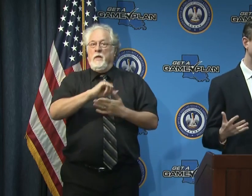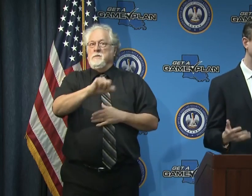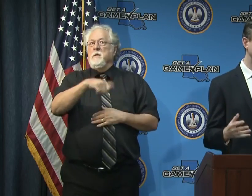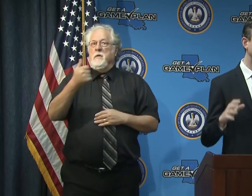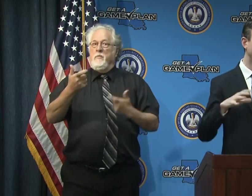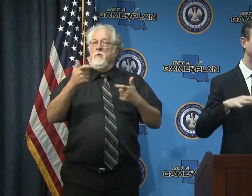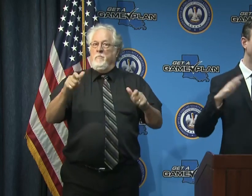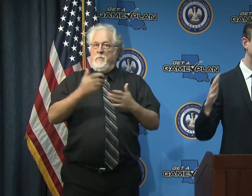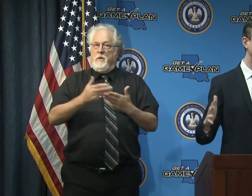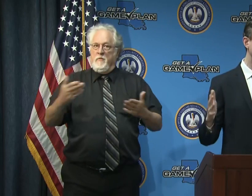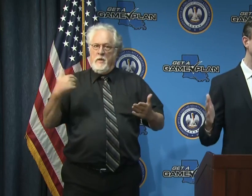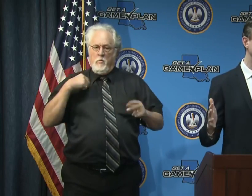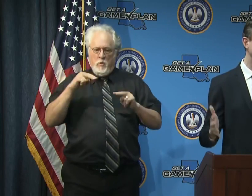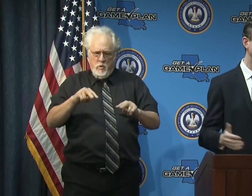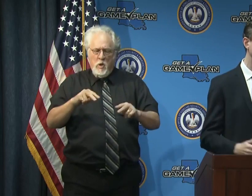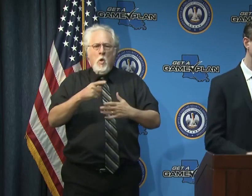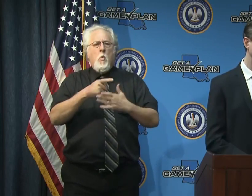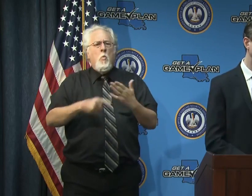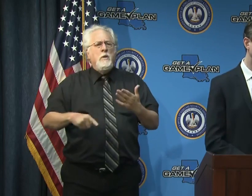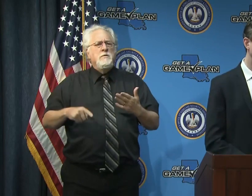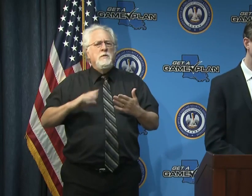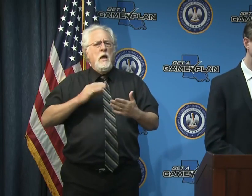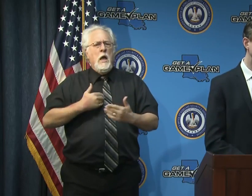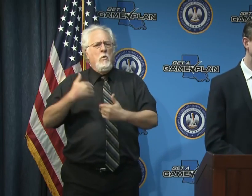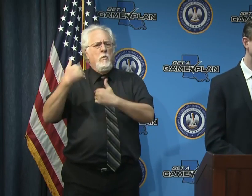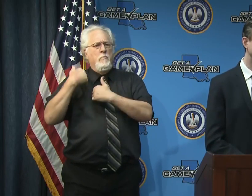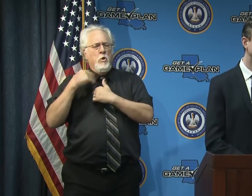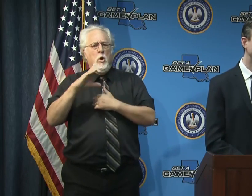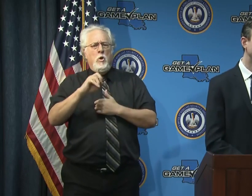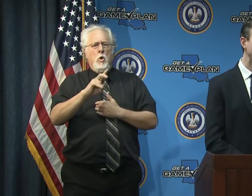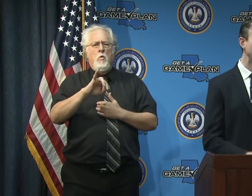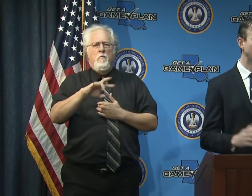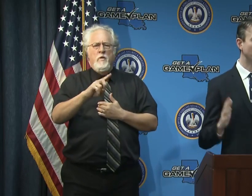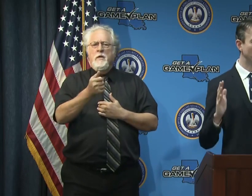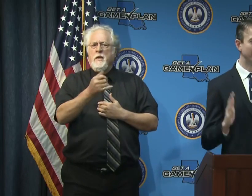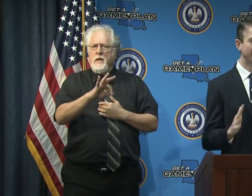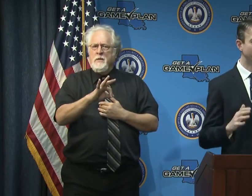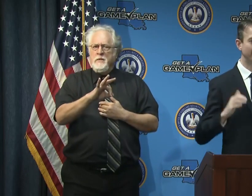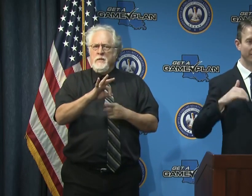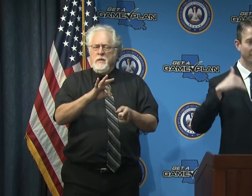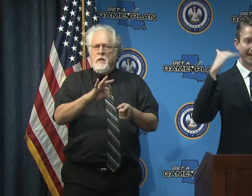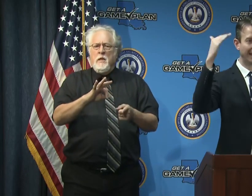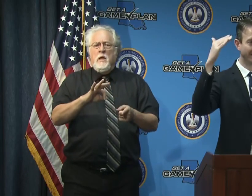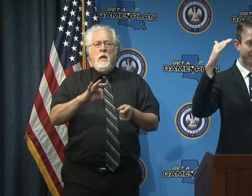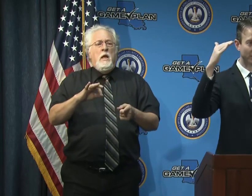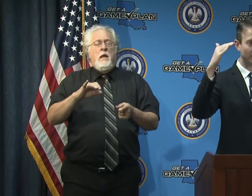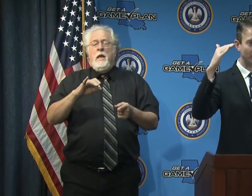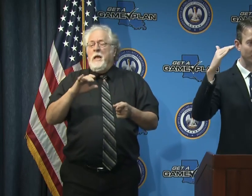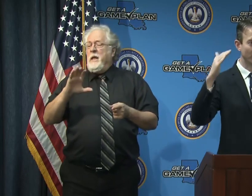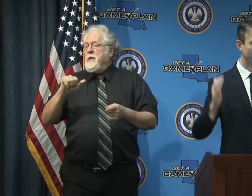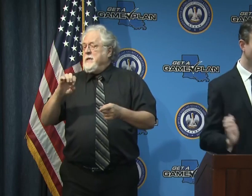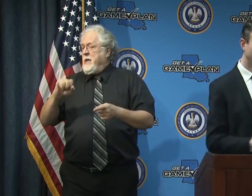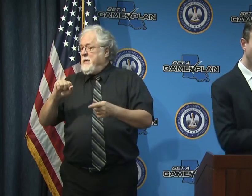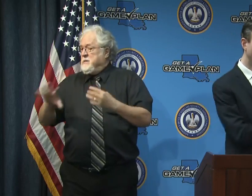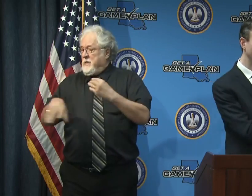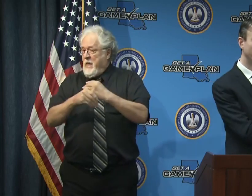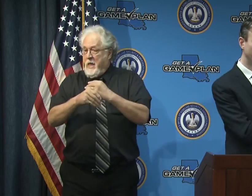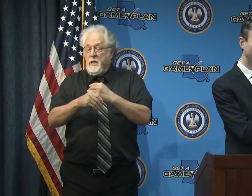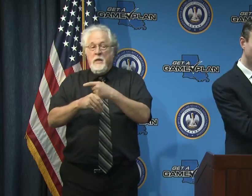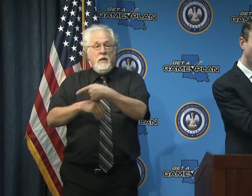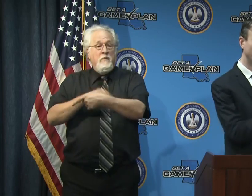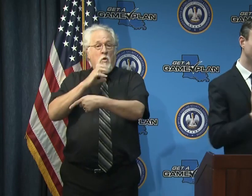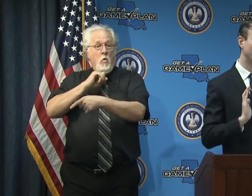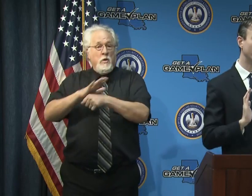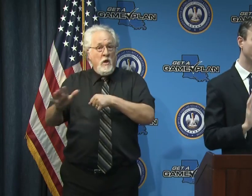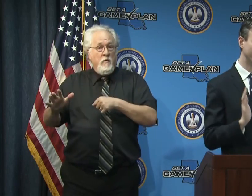big thing that we're looking at you know what's our burden of uh covid19 in the state and so those cases even if they're added to the overall chart if they're old